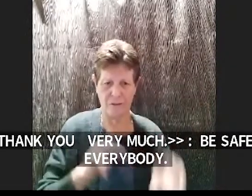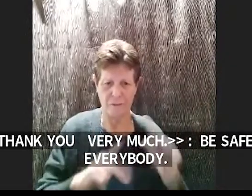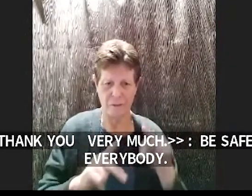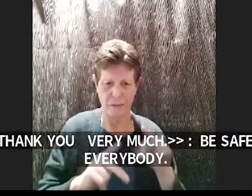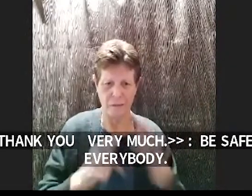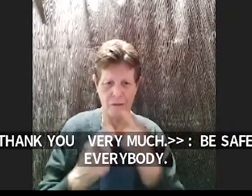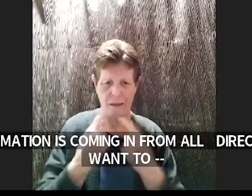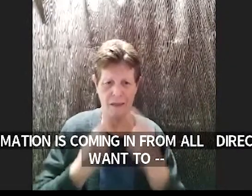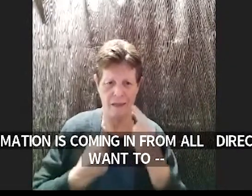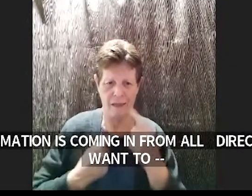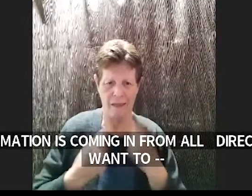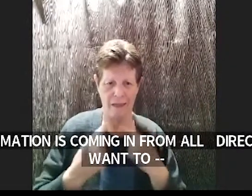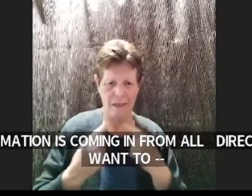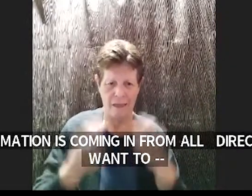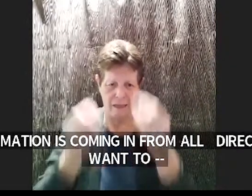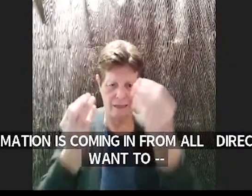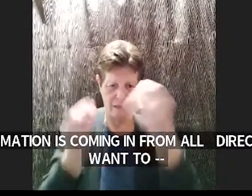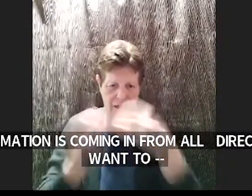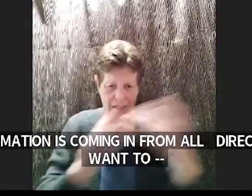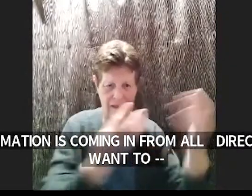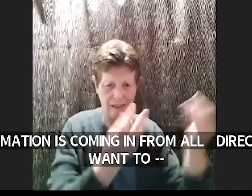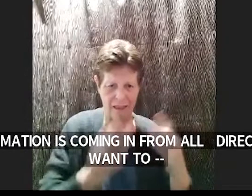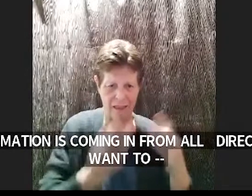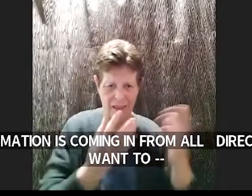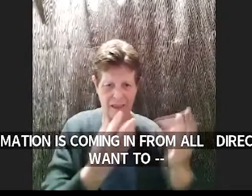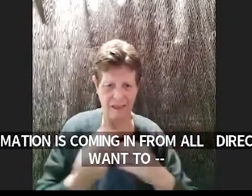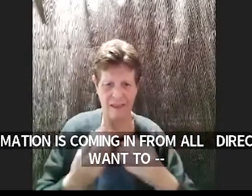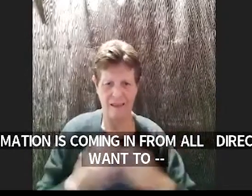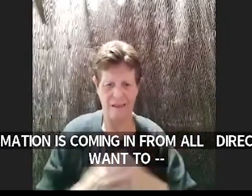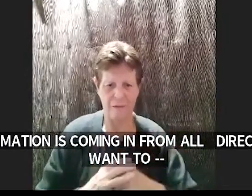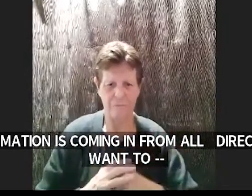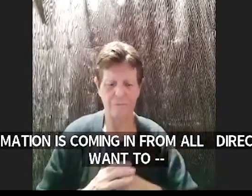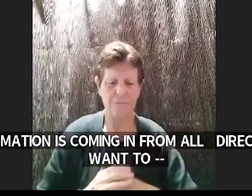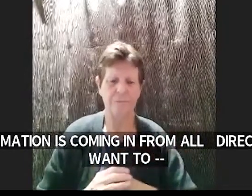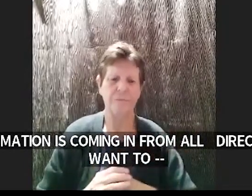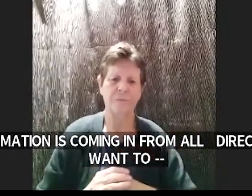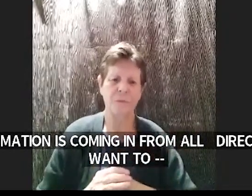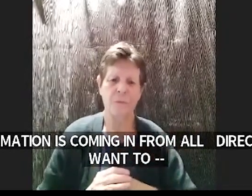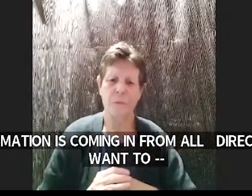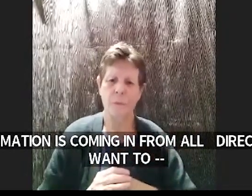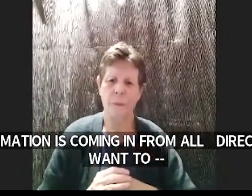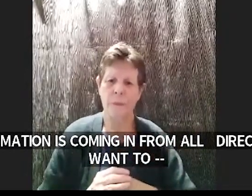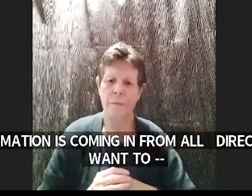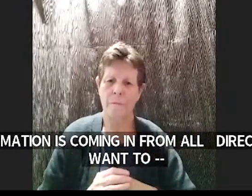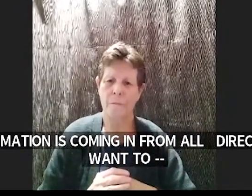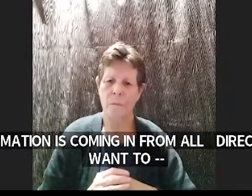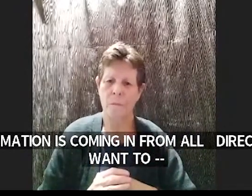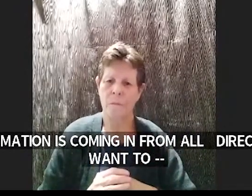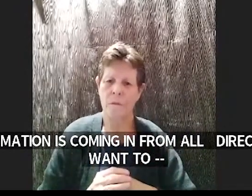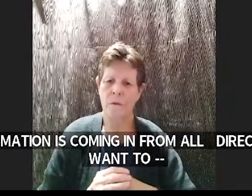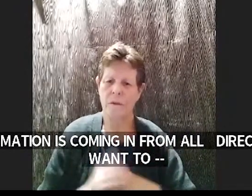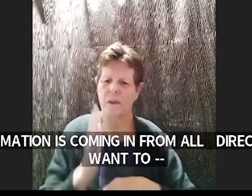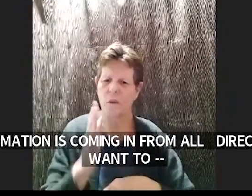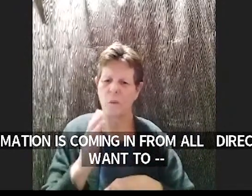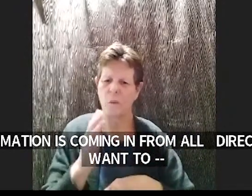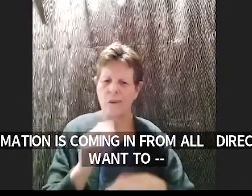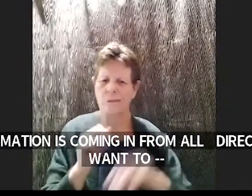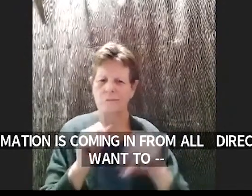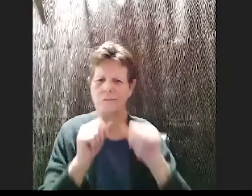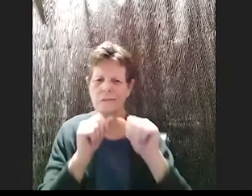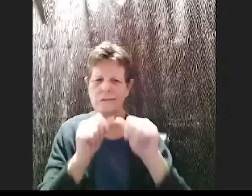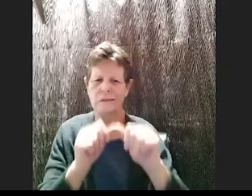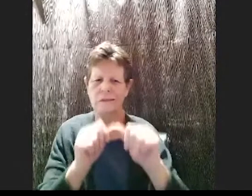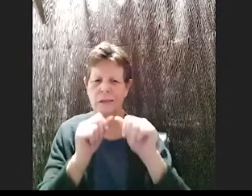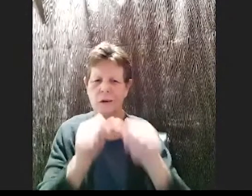in here yeah um so we're gonna we're gonna stay on this but um we do